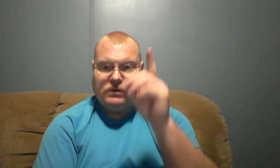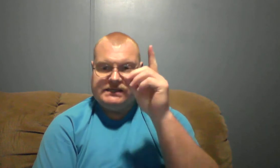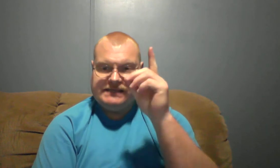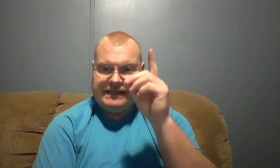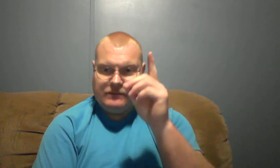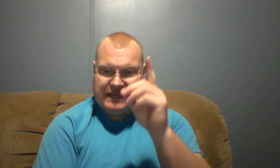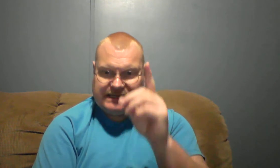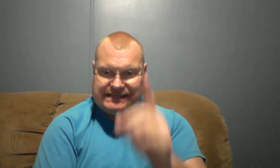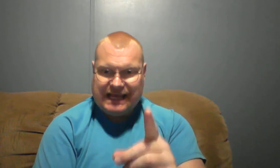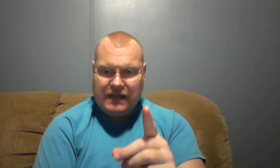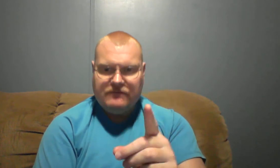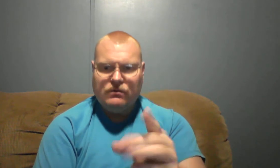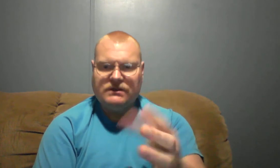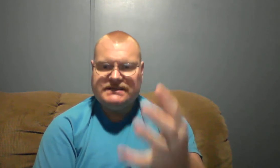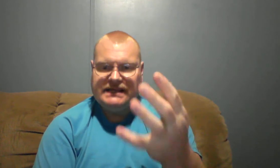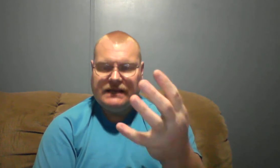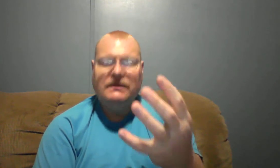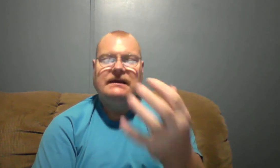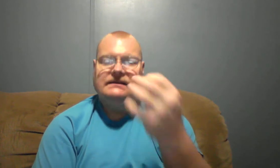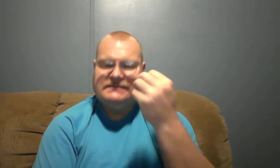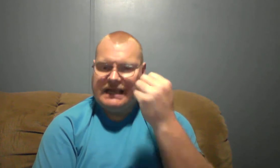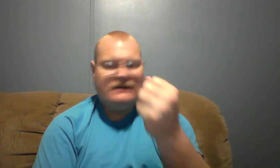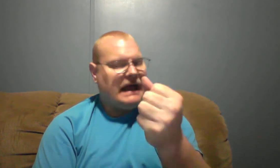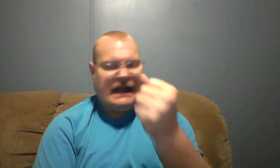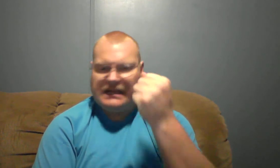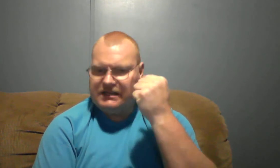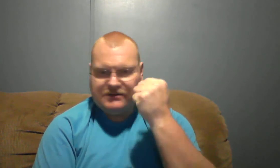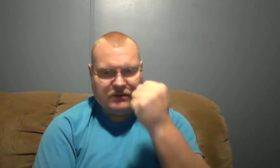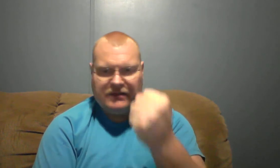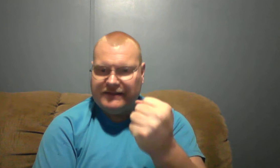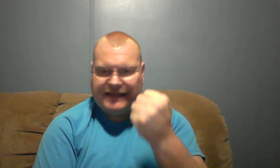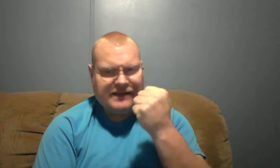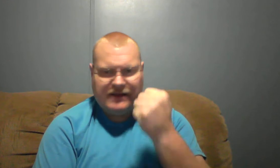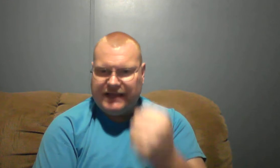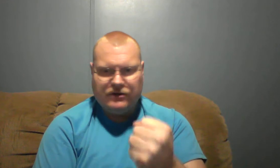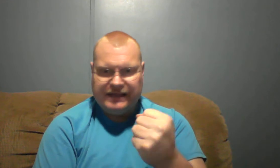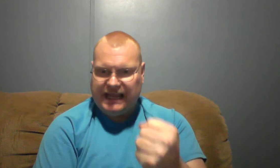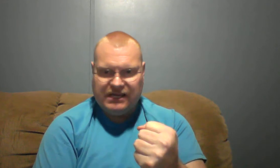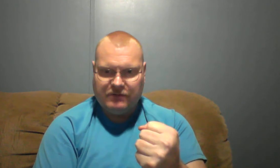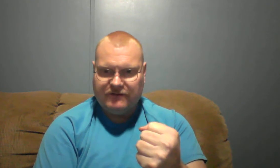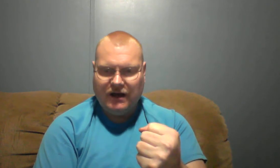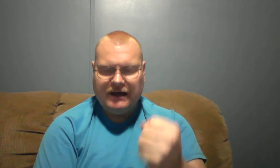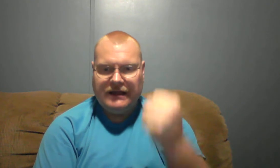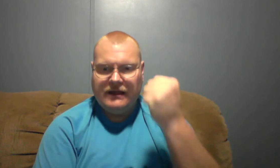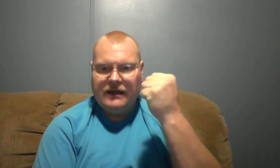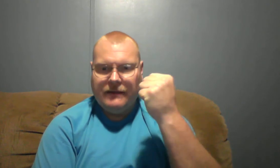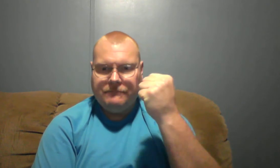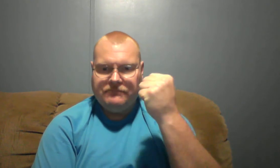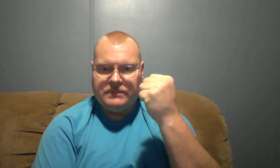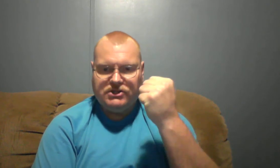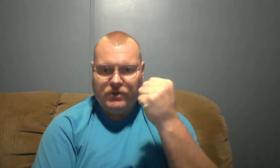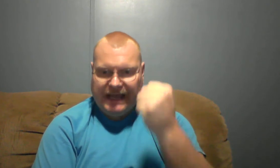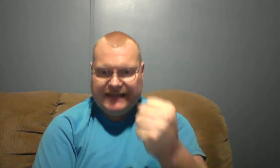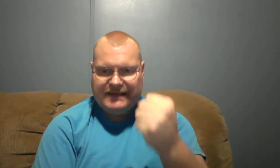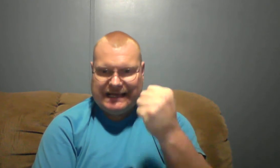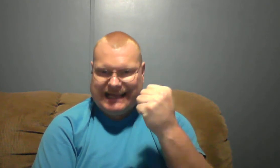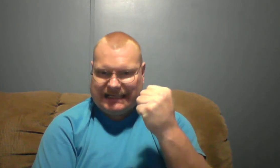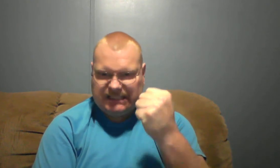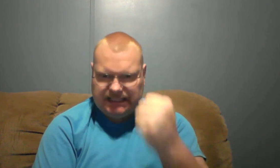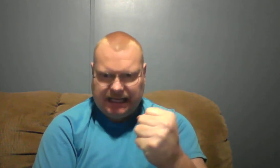to see them get saved. You want to see them saved so that they'll enter the kingdom of God, but you hate that sin.